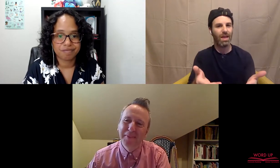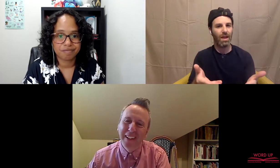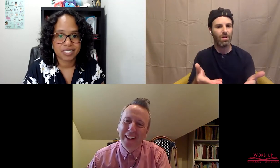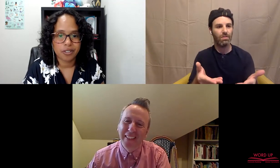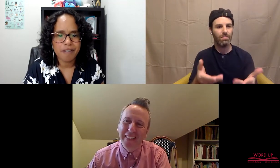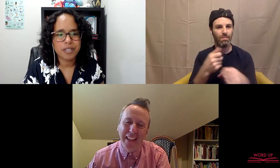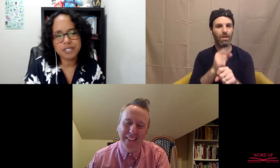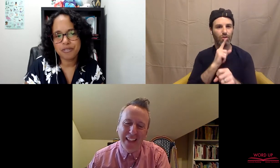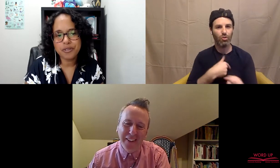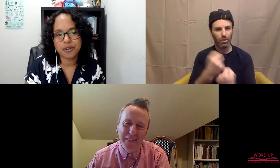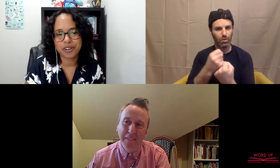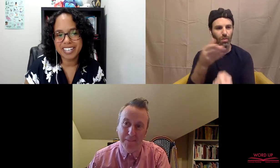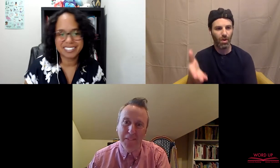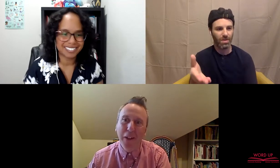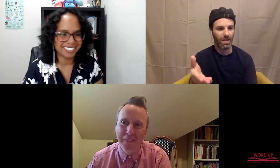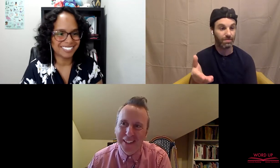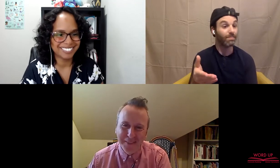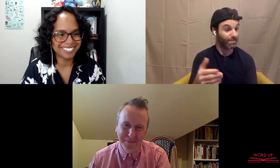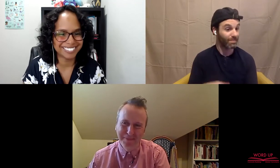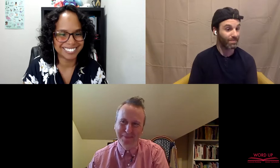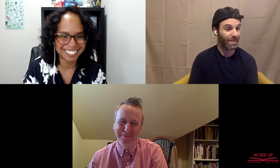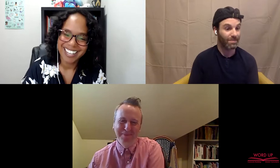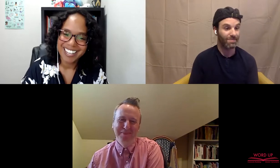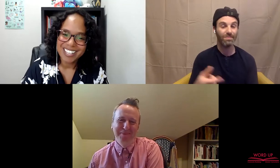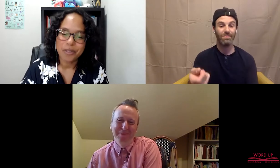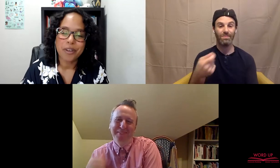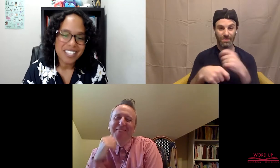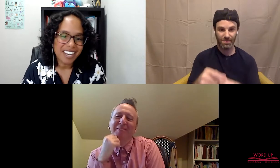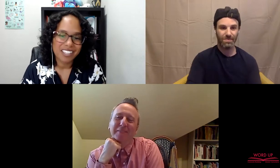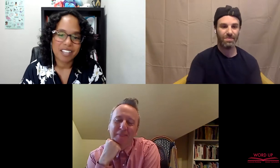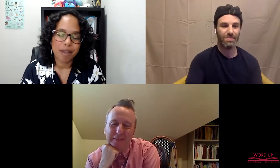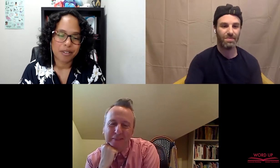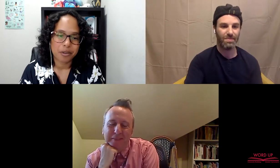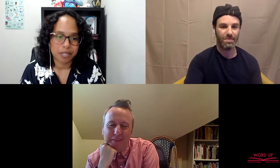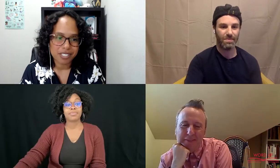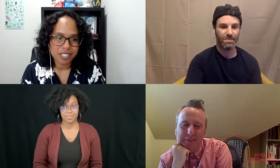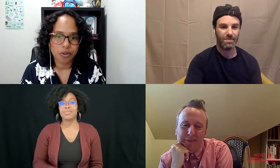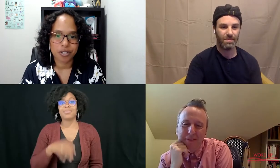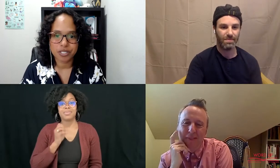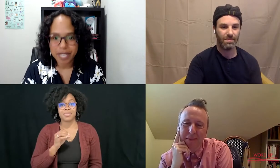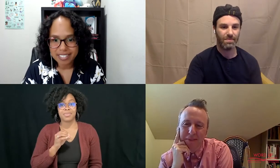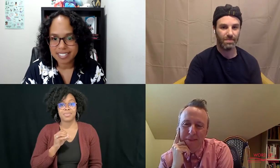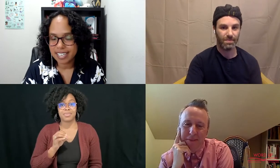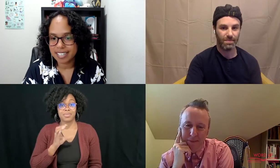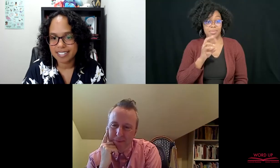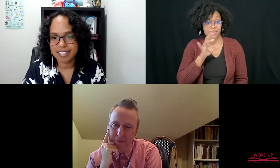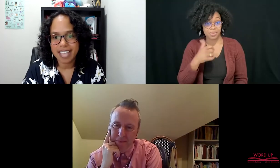So I have a question for you, Corey. OK, yeah. So one thing that I love about your books for tweens and teens is how